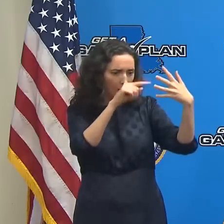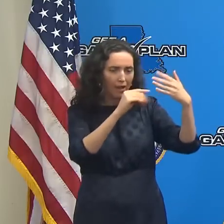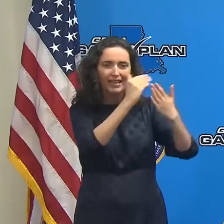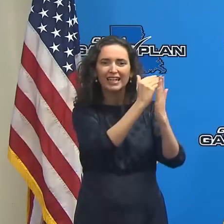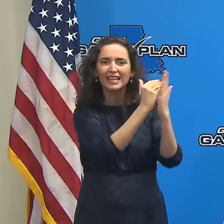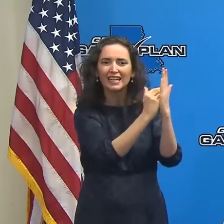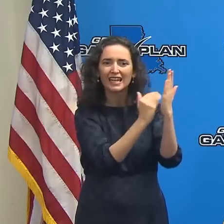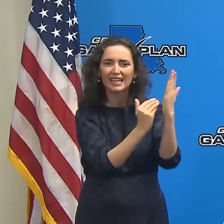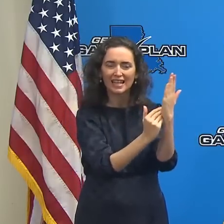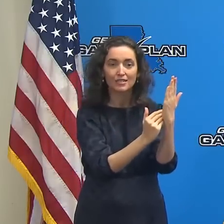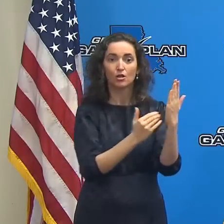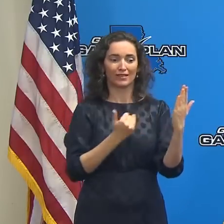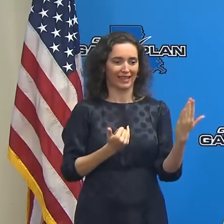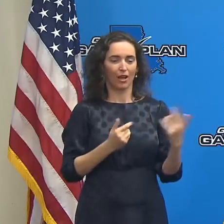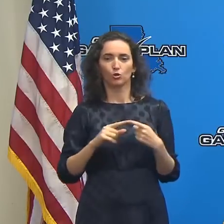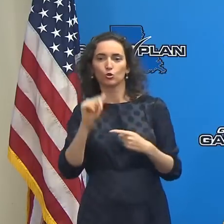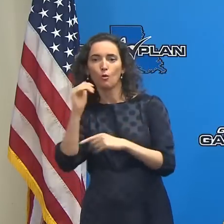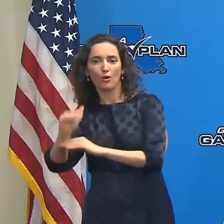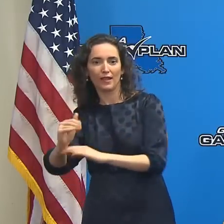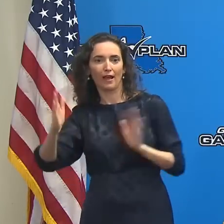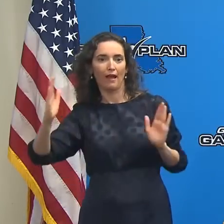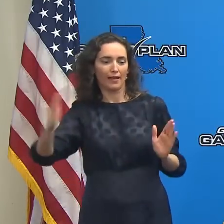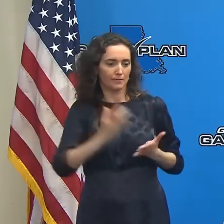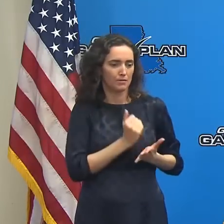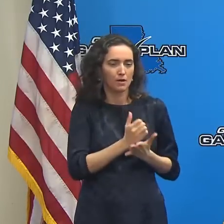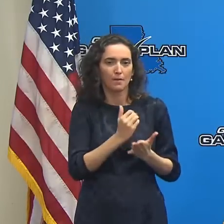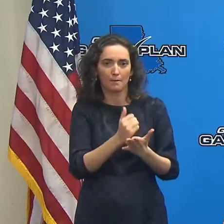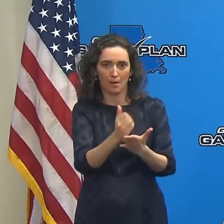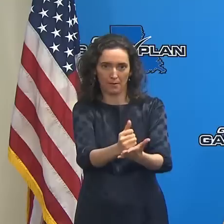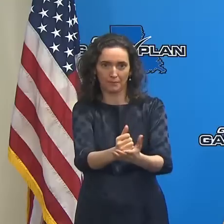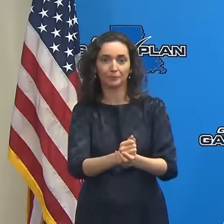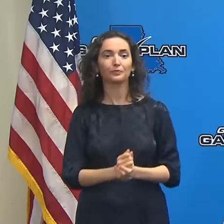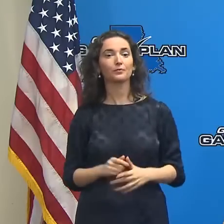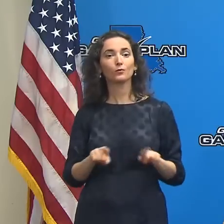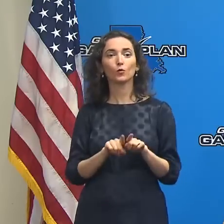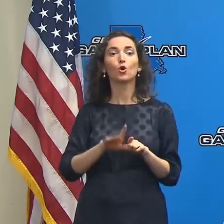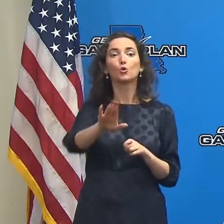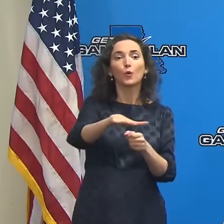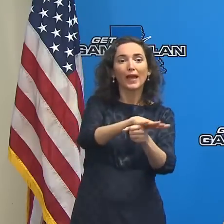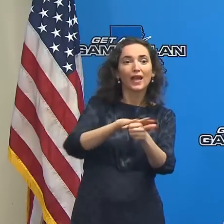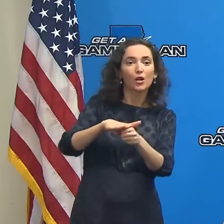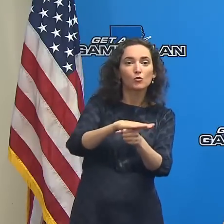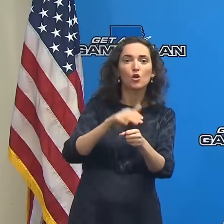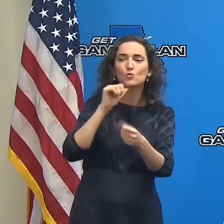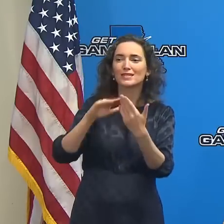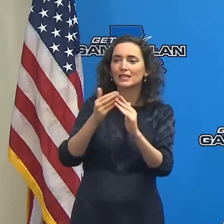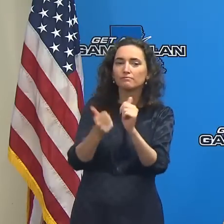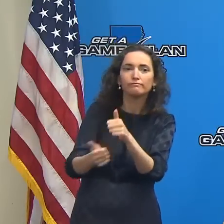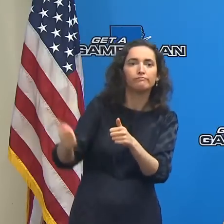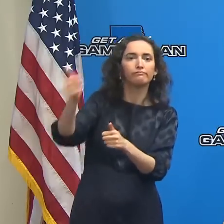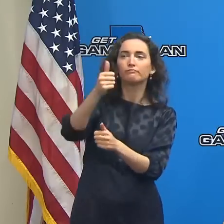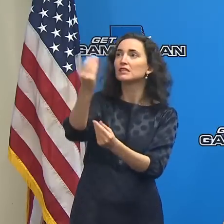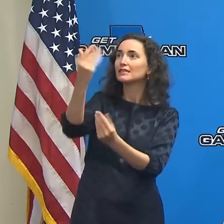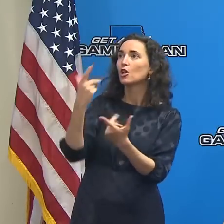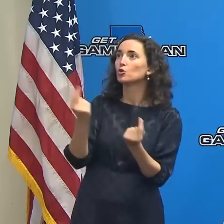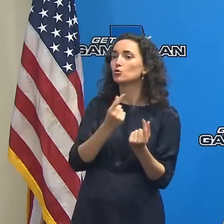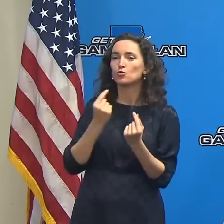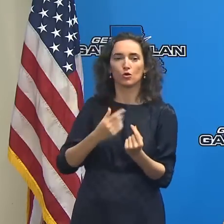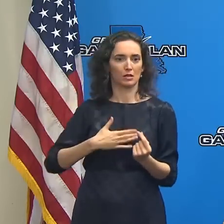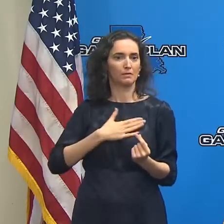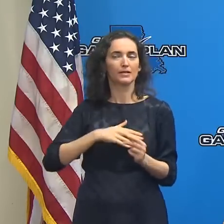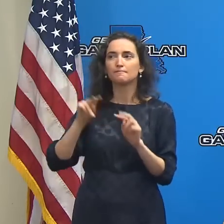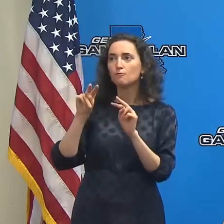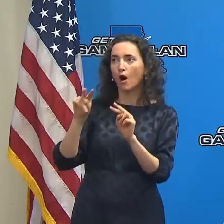Closely monitor your local weather and your local officials. Please do as you are directed. Keep your phones charged.